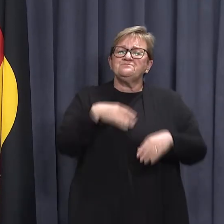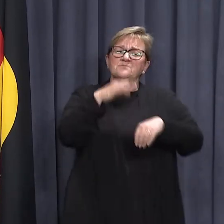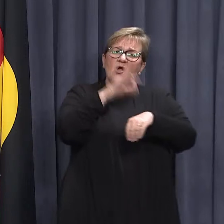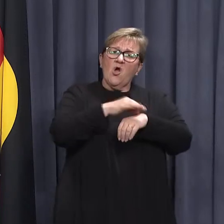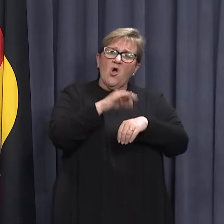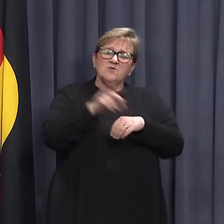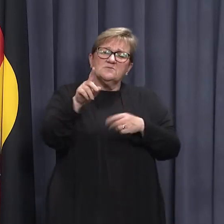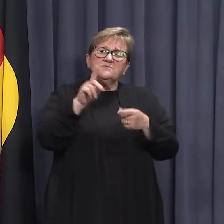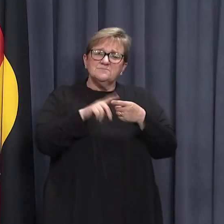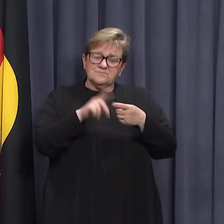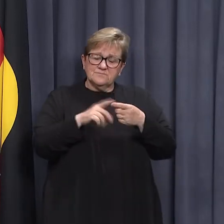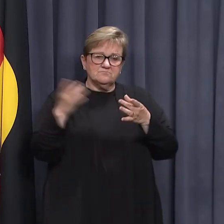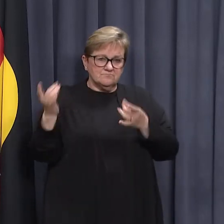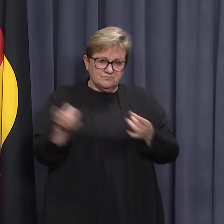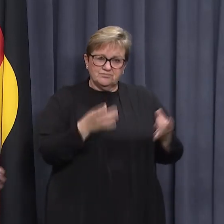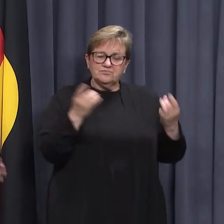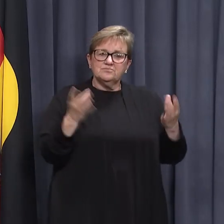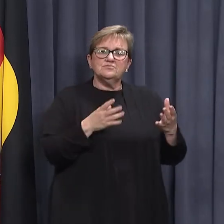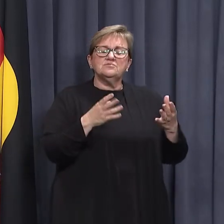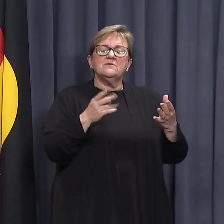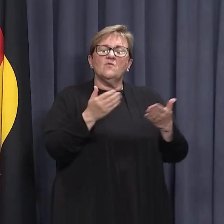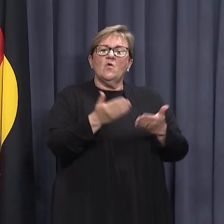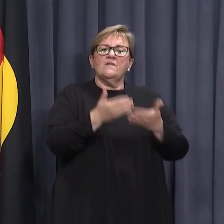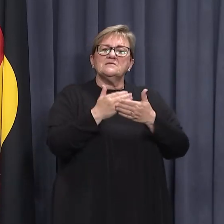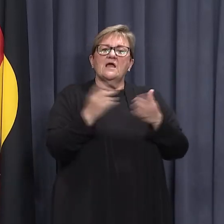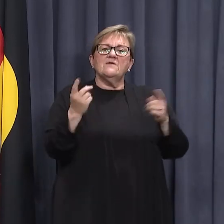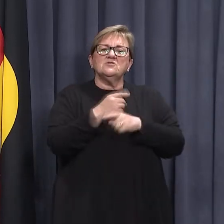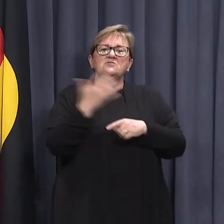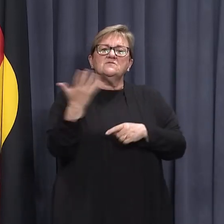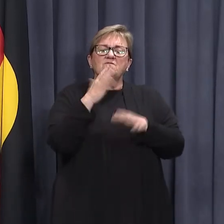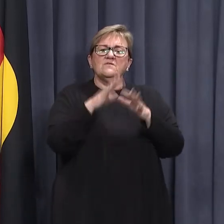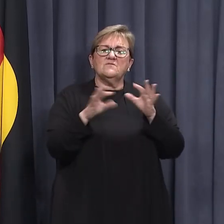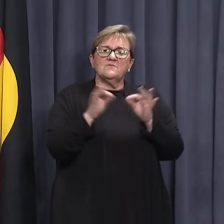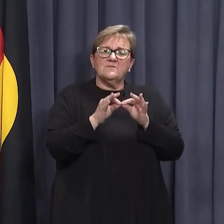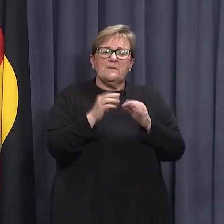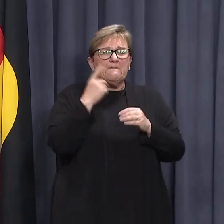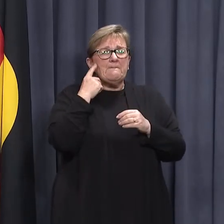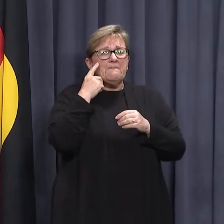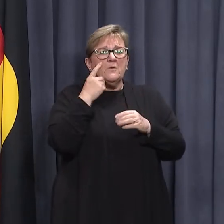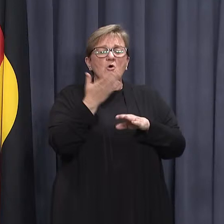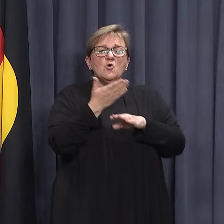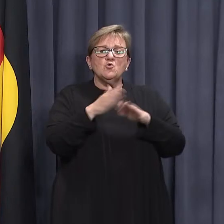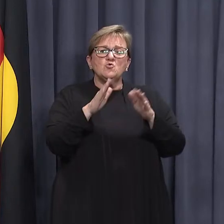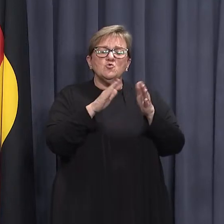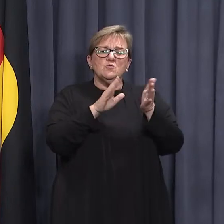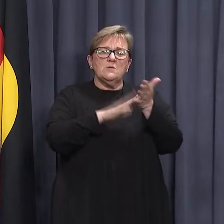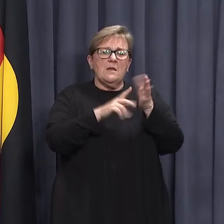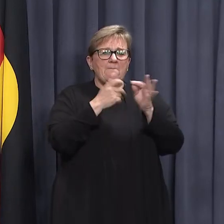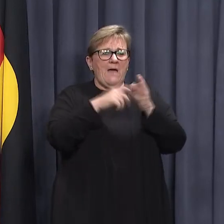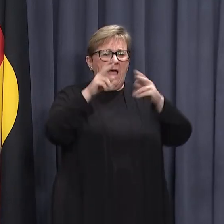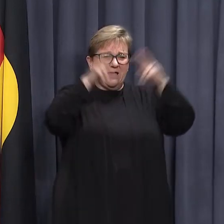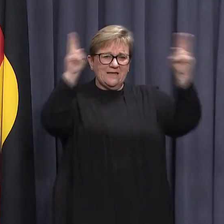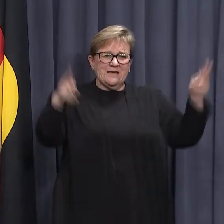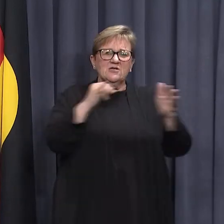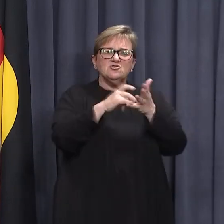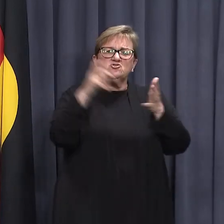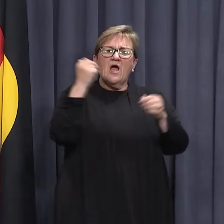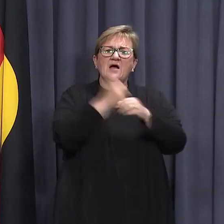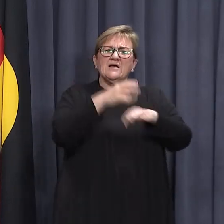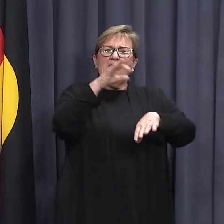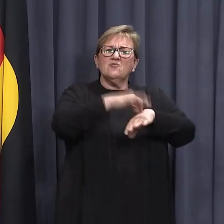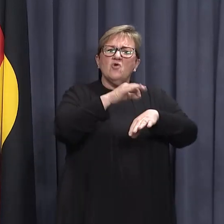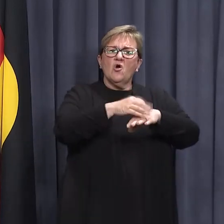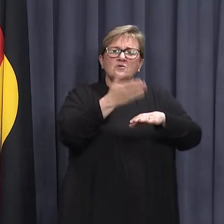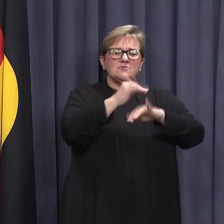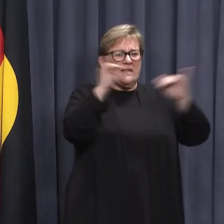hospitals are continuing to prepare for our safe transition. You'll probably notice a new marquee has been set up outside Sir Charles Gardner